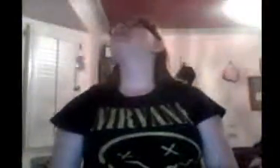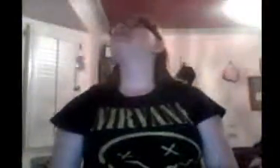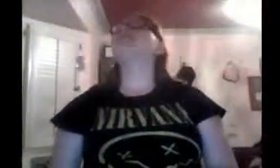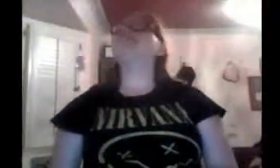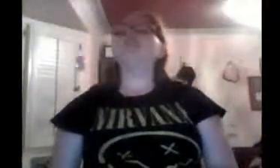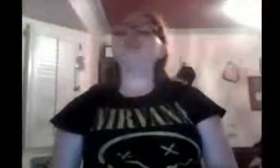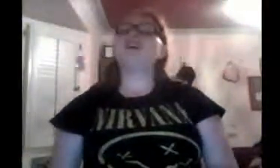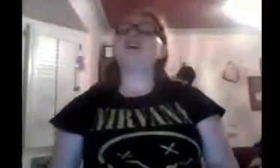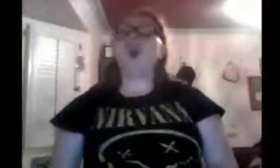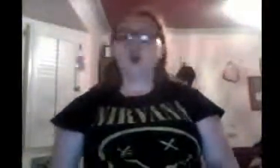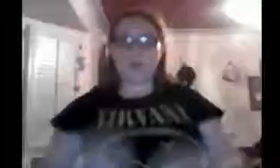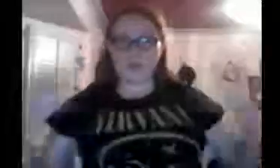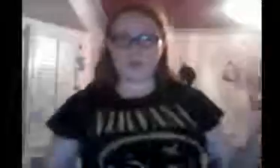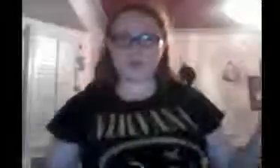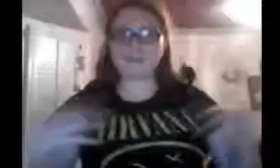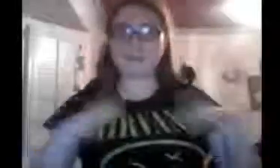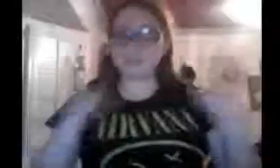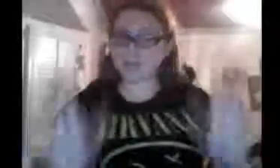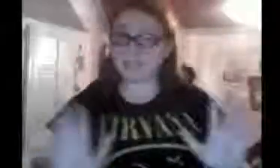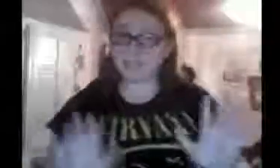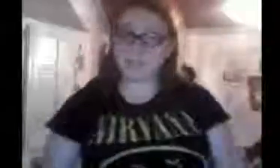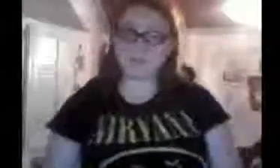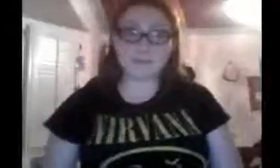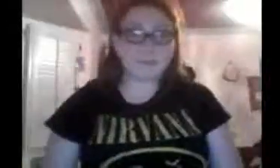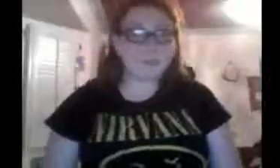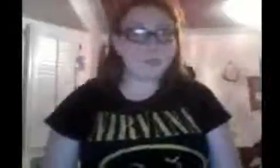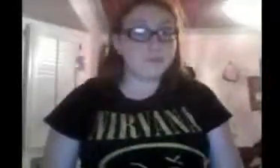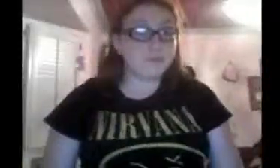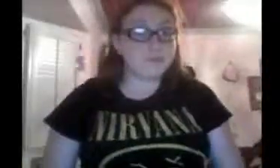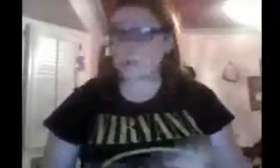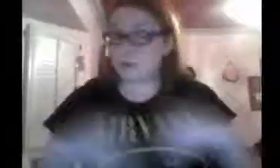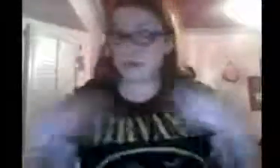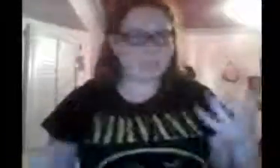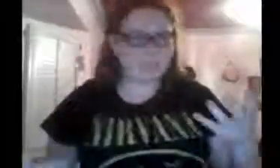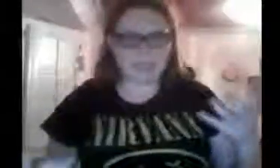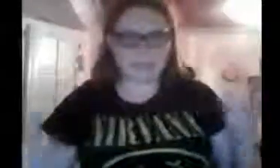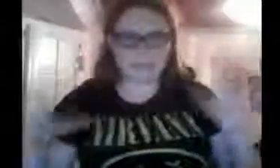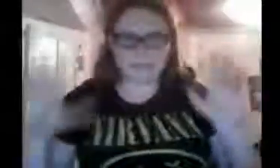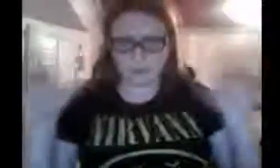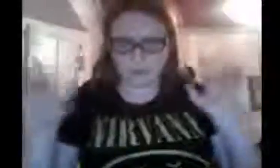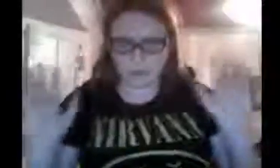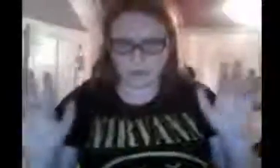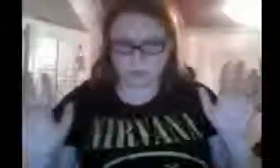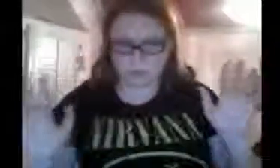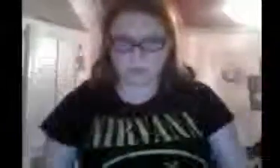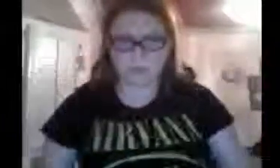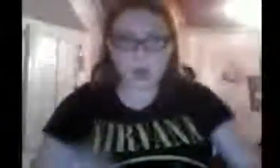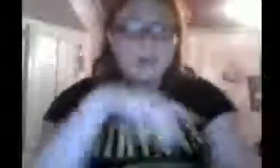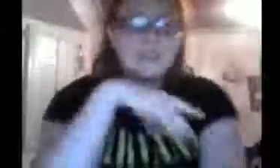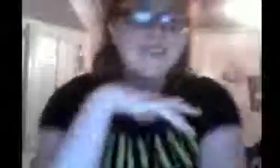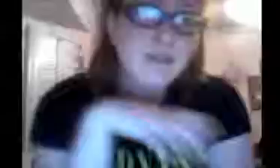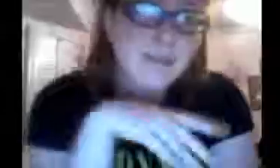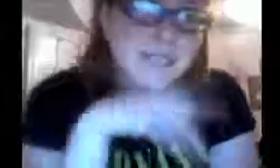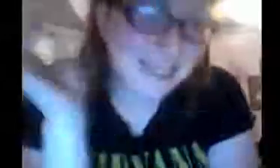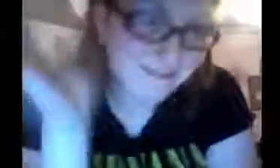Okay. Okay. Um, yeah. Top 10 list. Stop goofing around, Sarah. Stop goofing around. Okay. So, number 10.